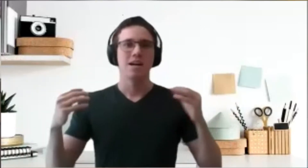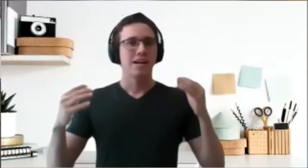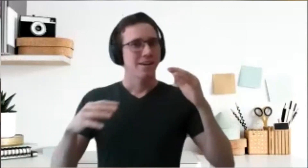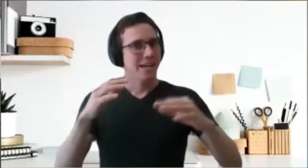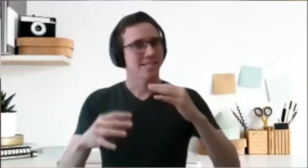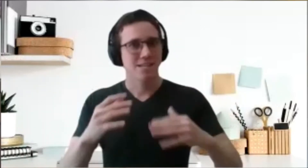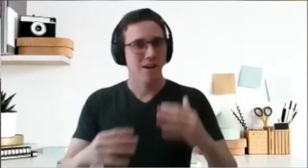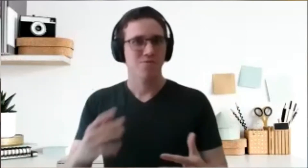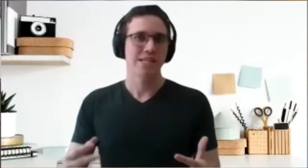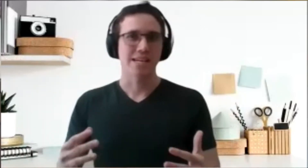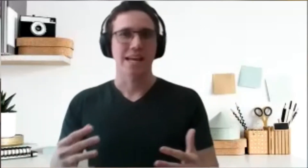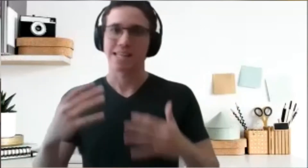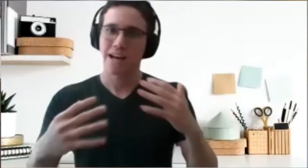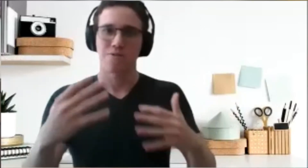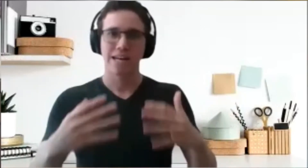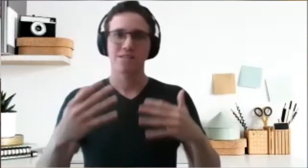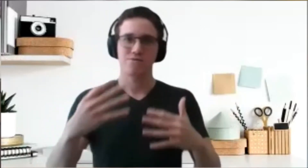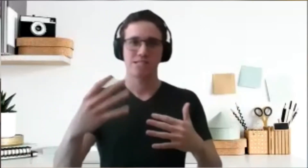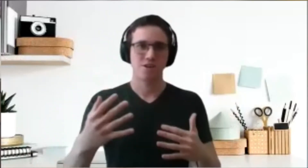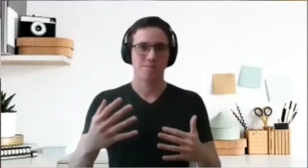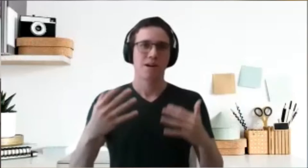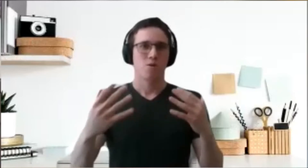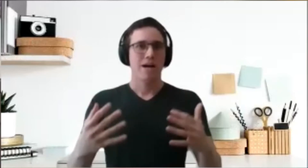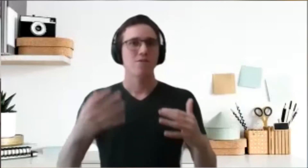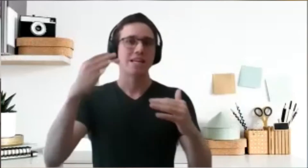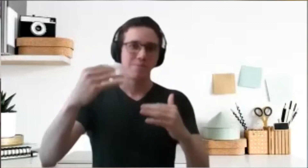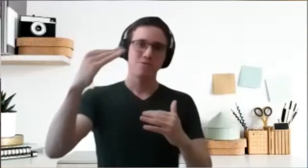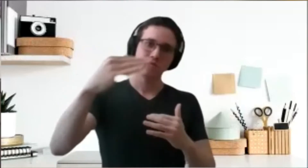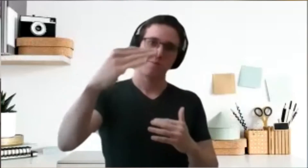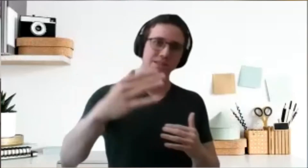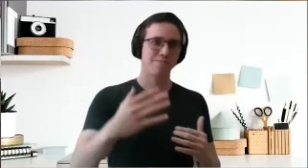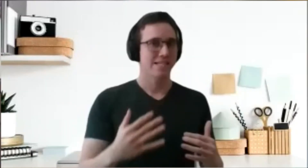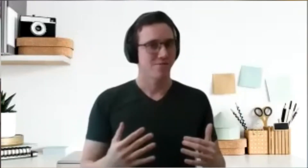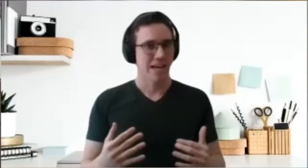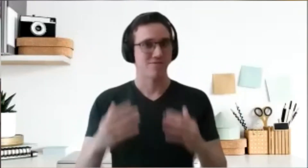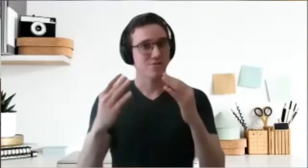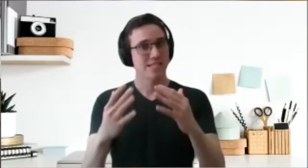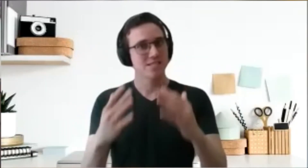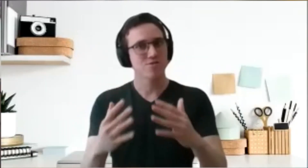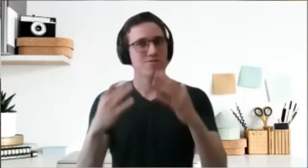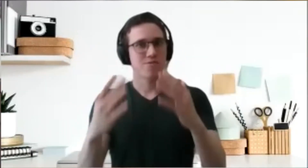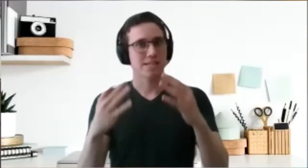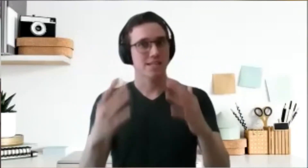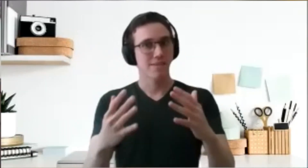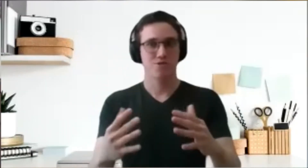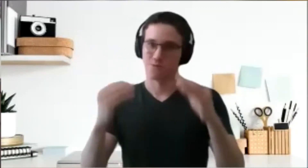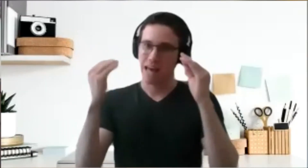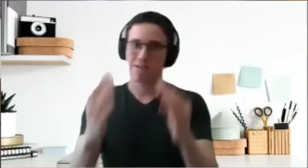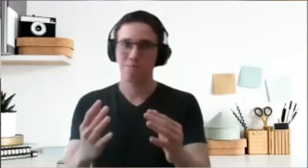hits the ground running and can already do its job well and build on top of the plan that we have. So this is good for the club should have a